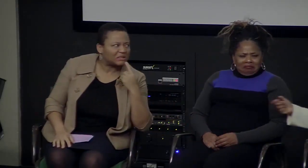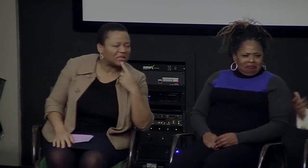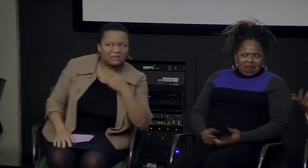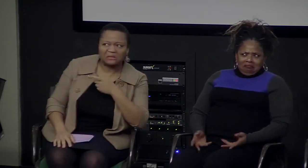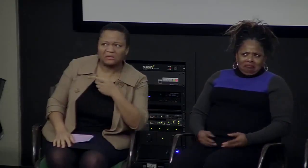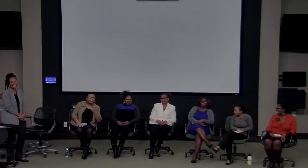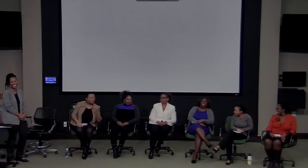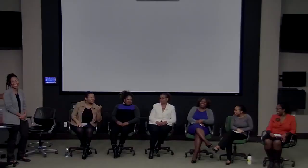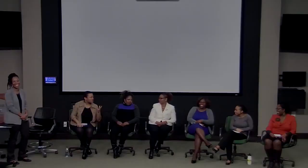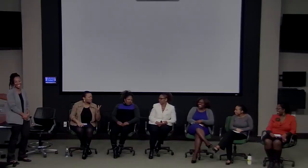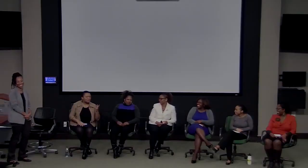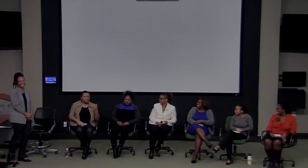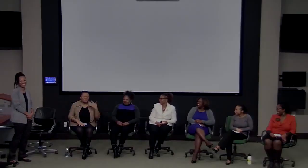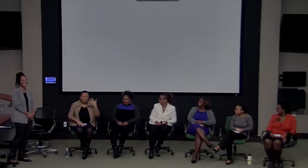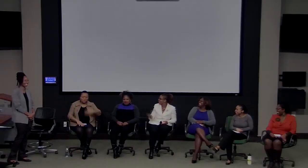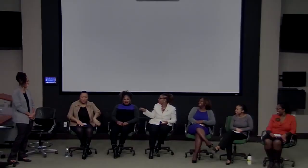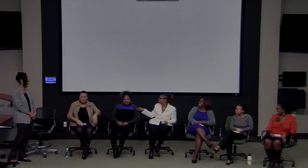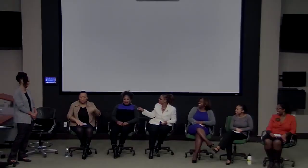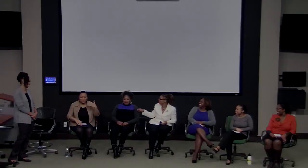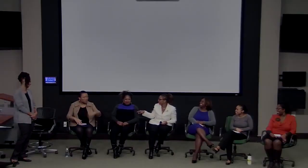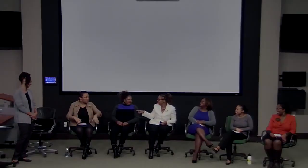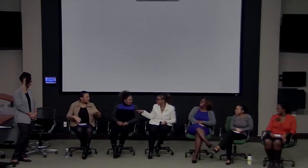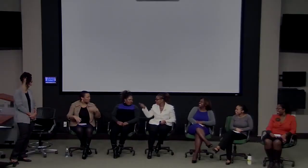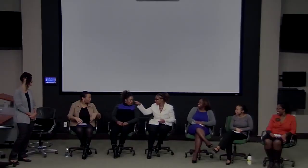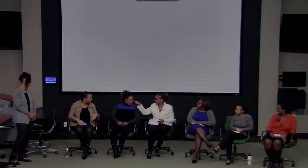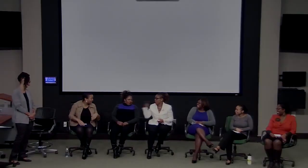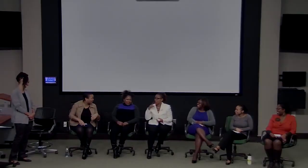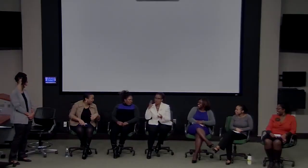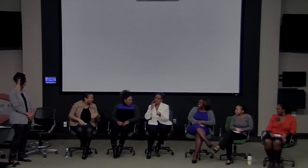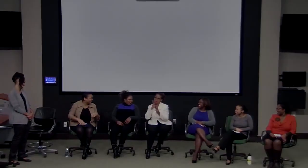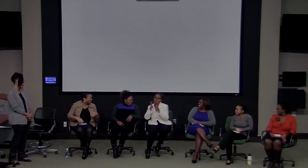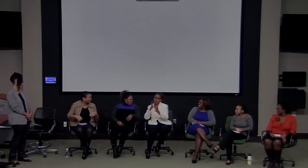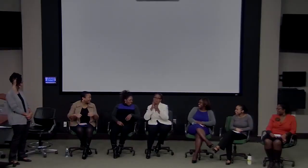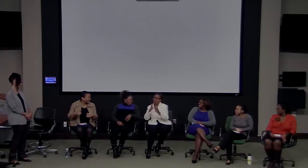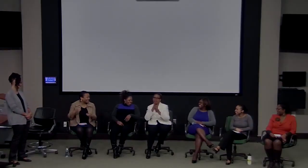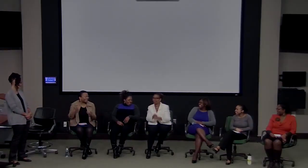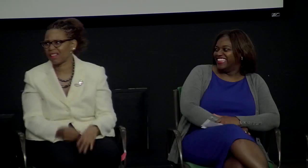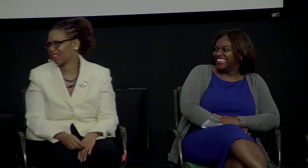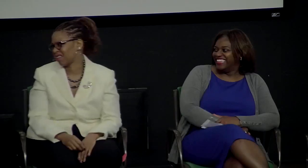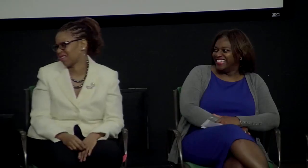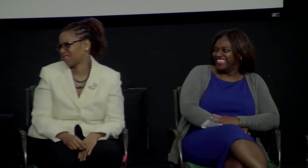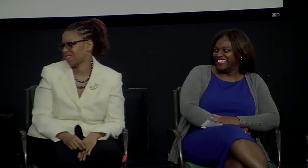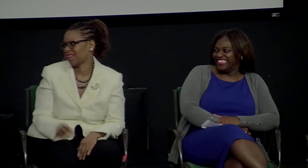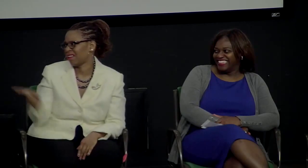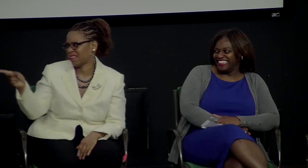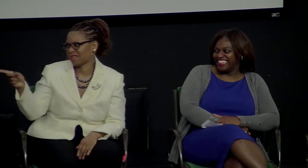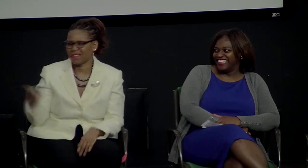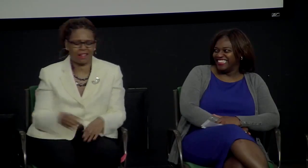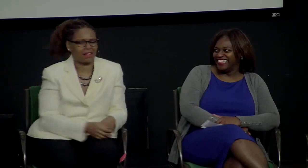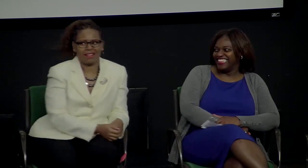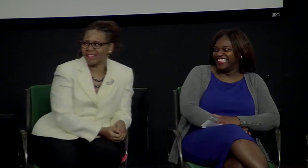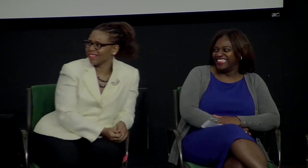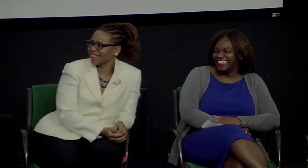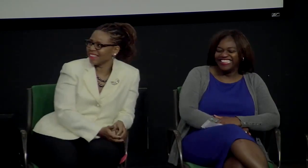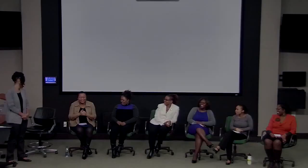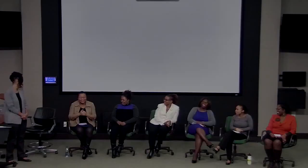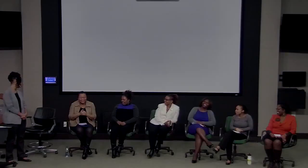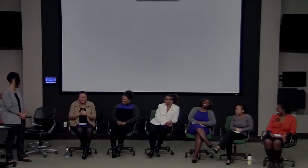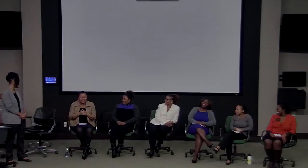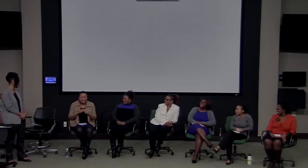We did not know what he was presenting and I was like I tapped Janine. I got nothing, sis. We were looking at her because she looked like she knew